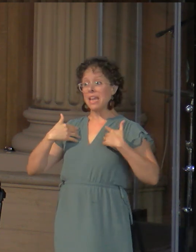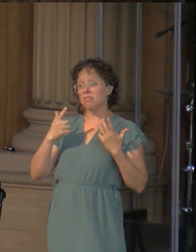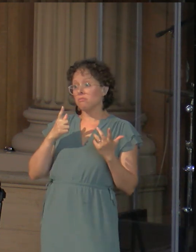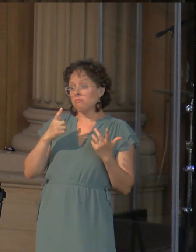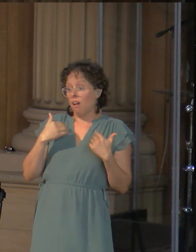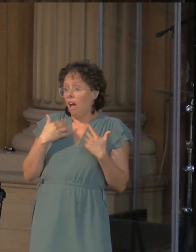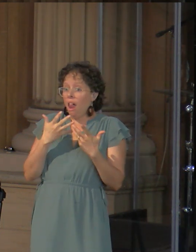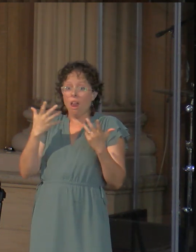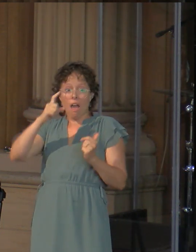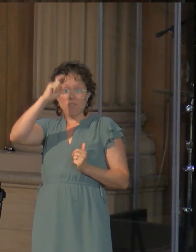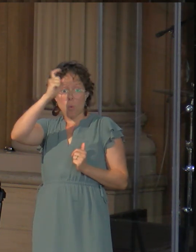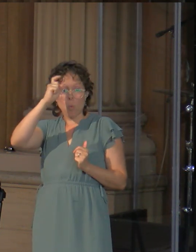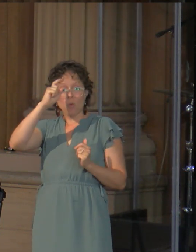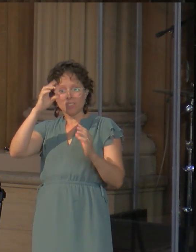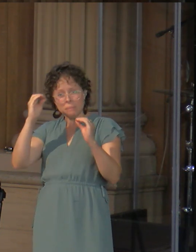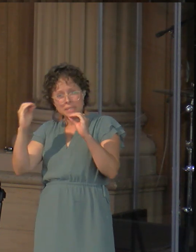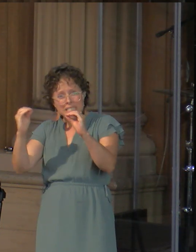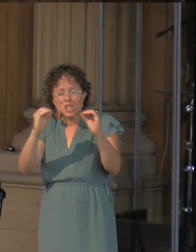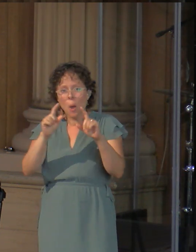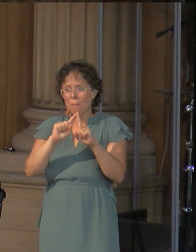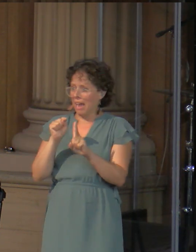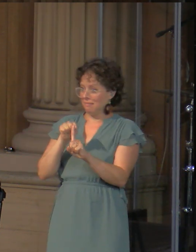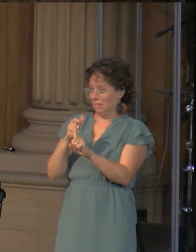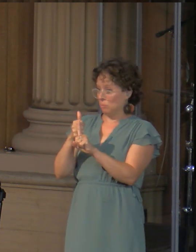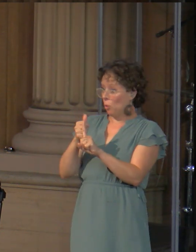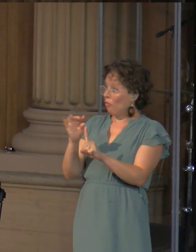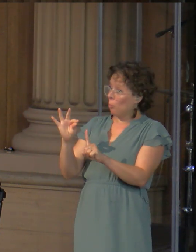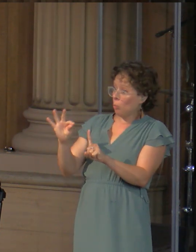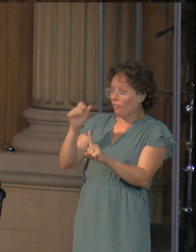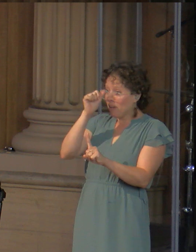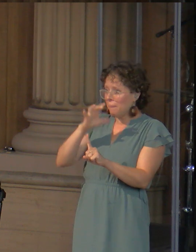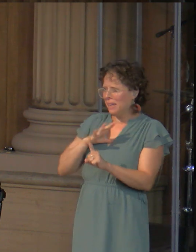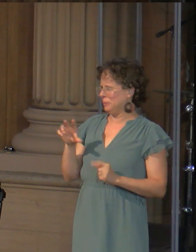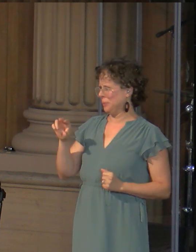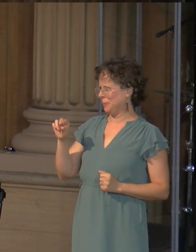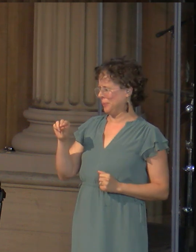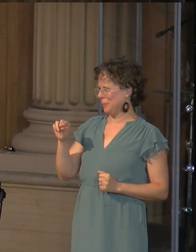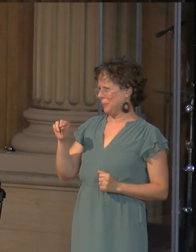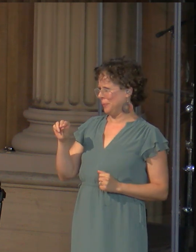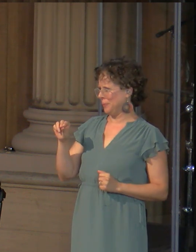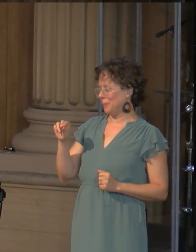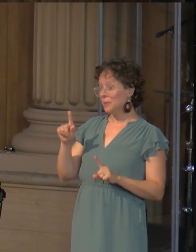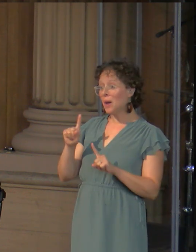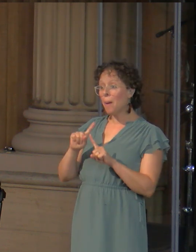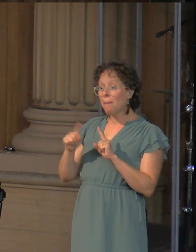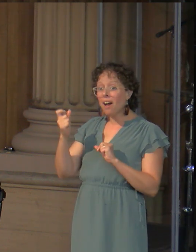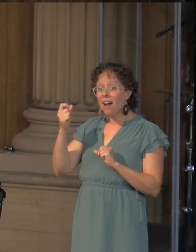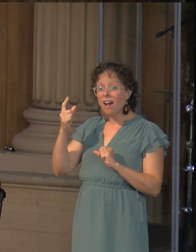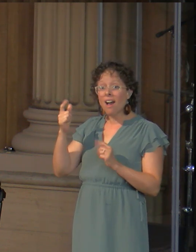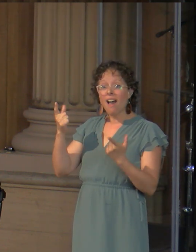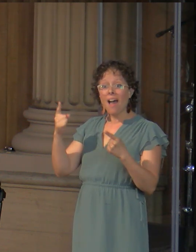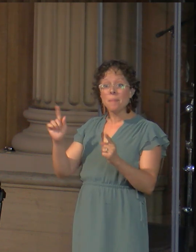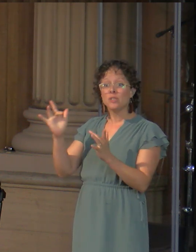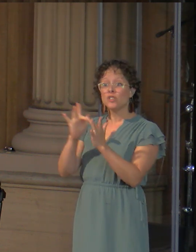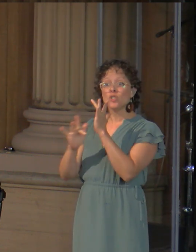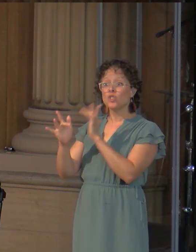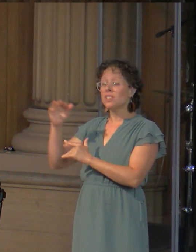God, but he personally was far from a perfect man but now Jesus busts on the scene. Far greater